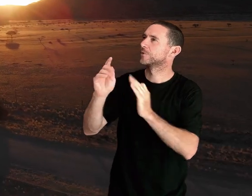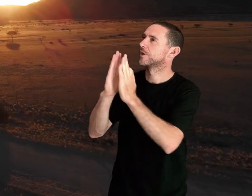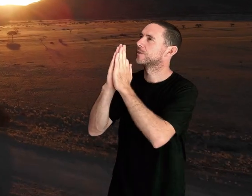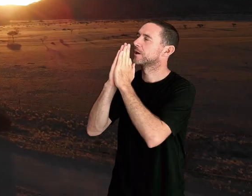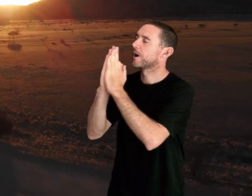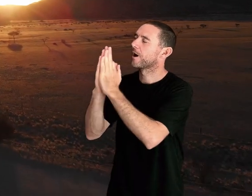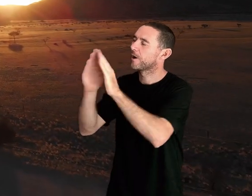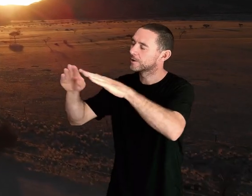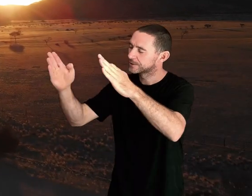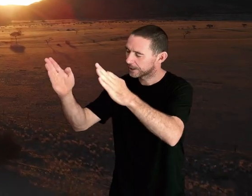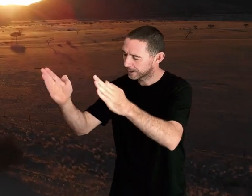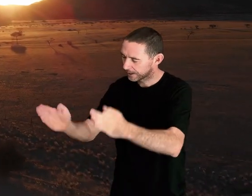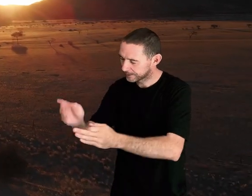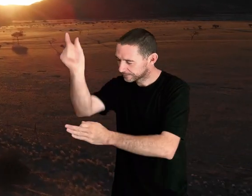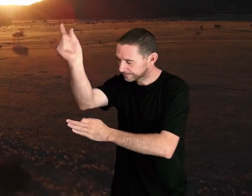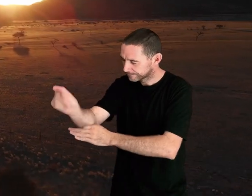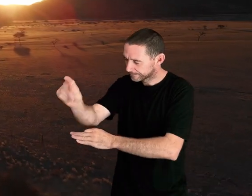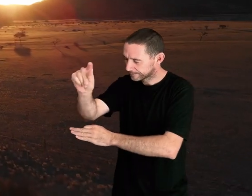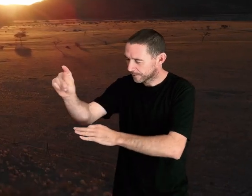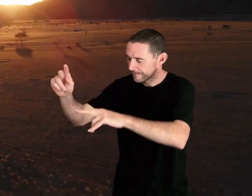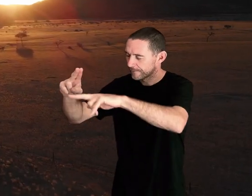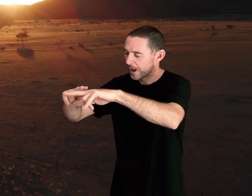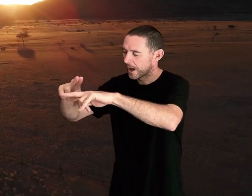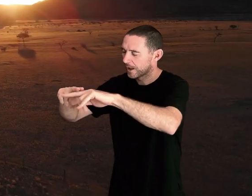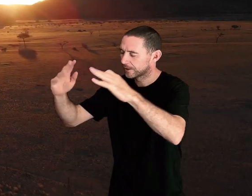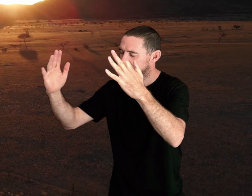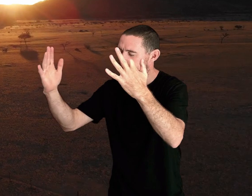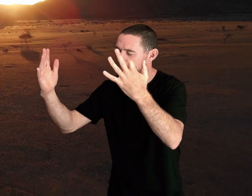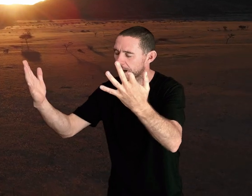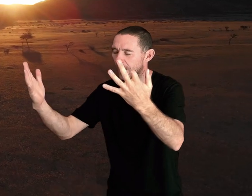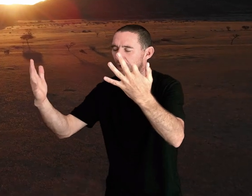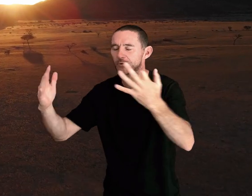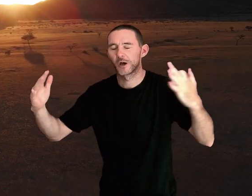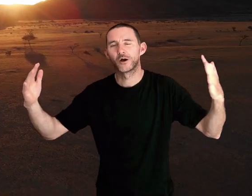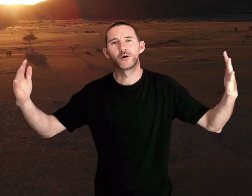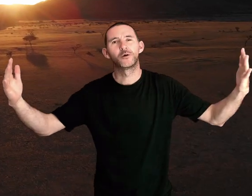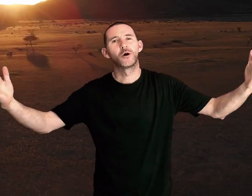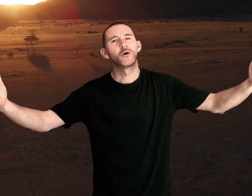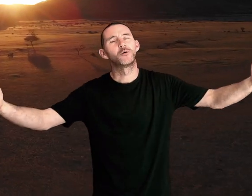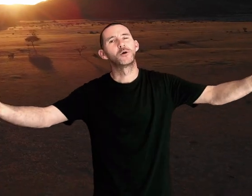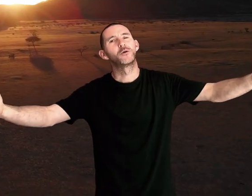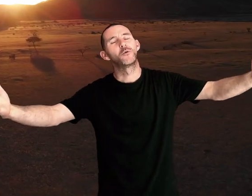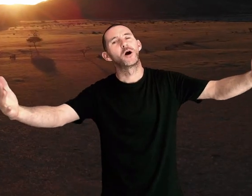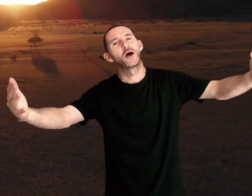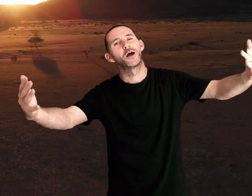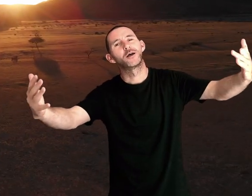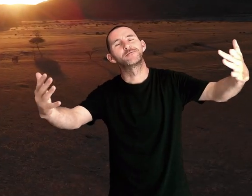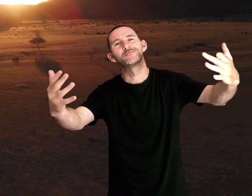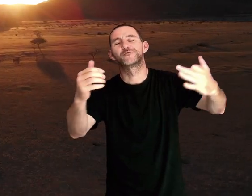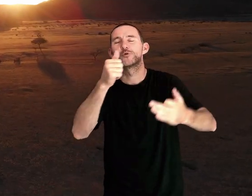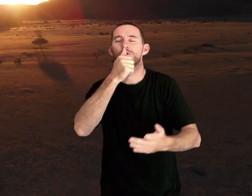the altar The Father's arms are open